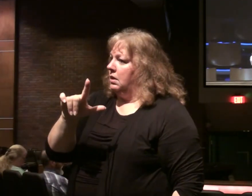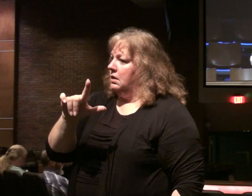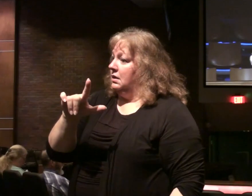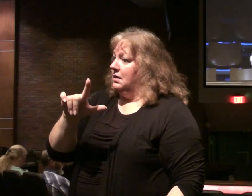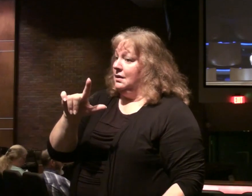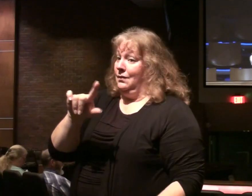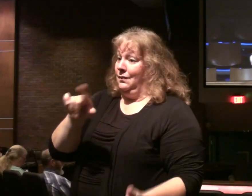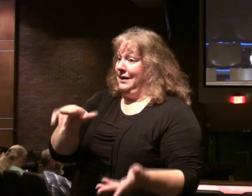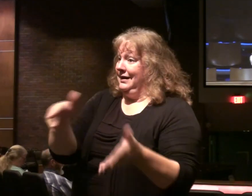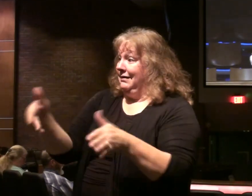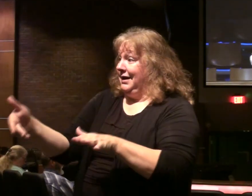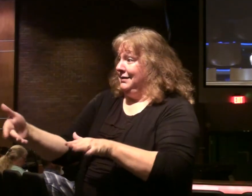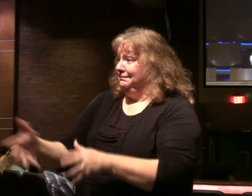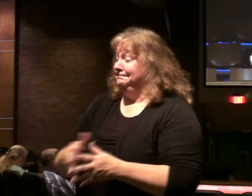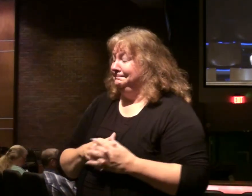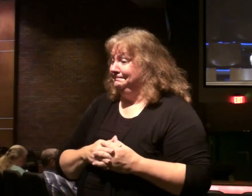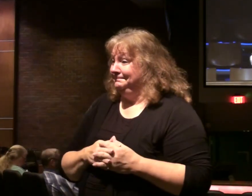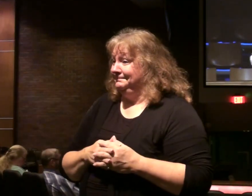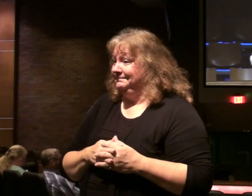regard to God.